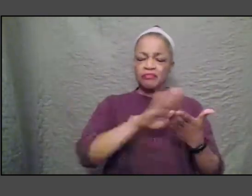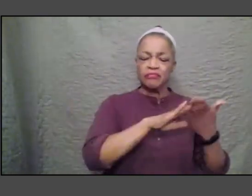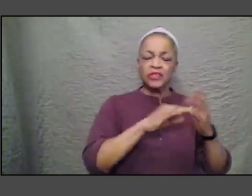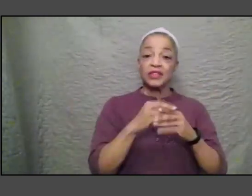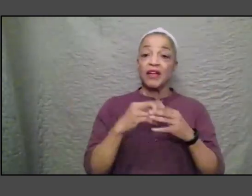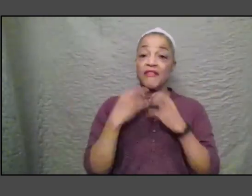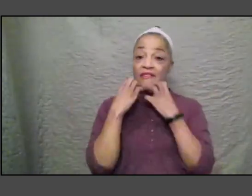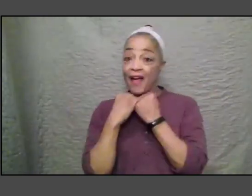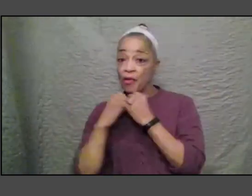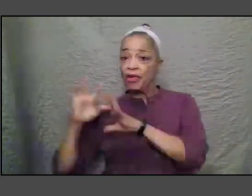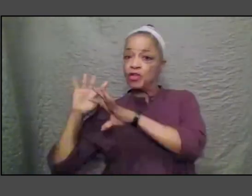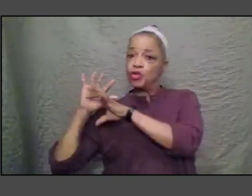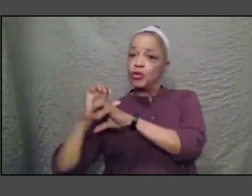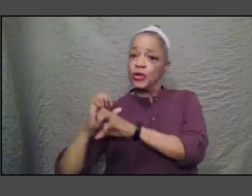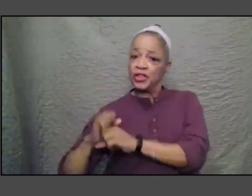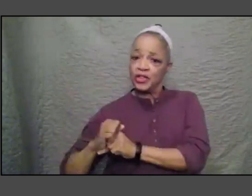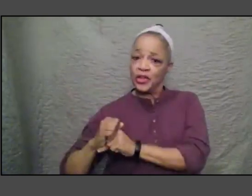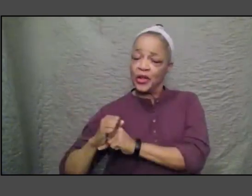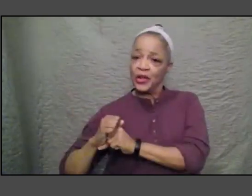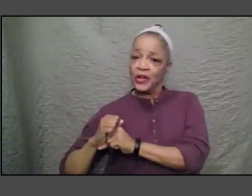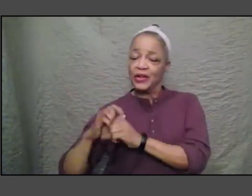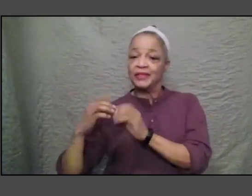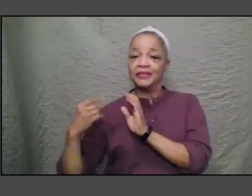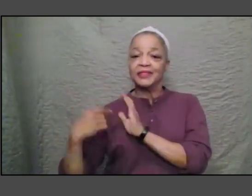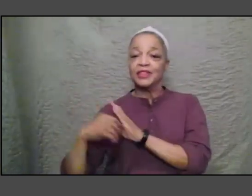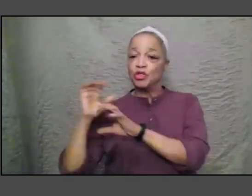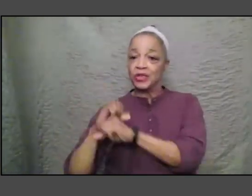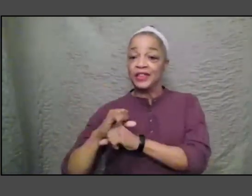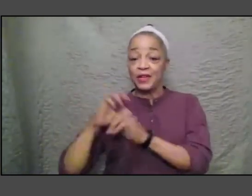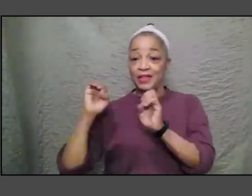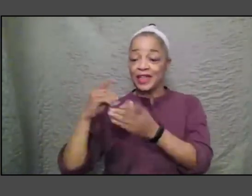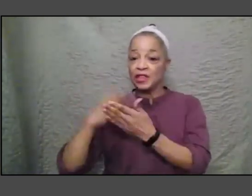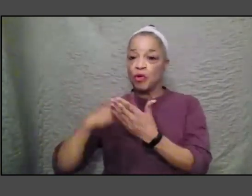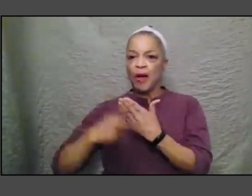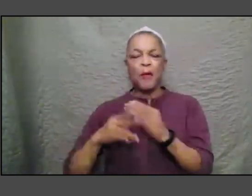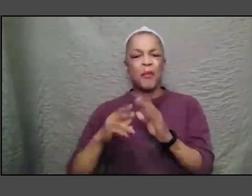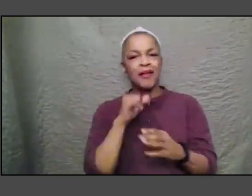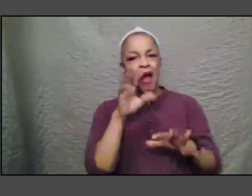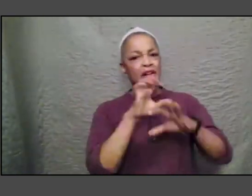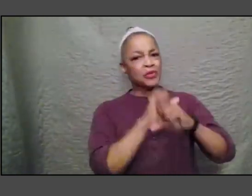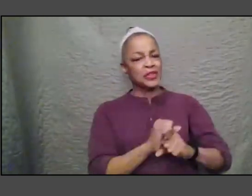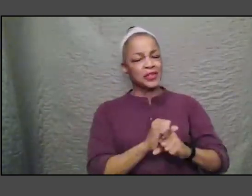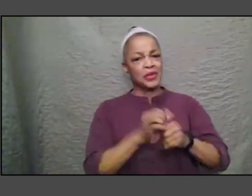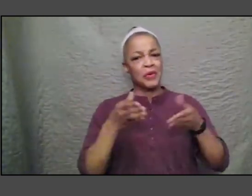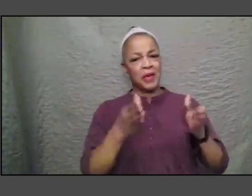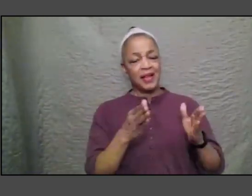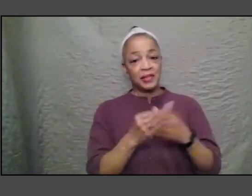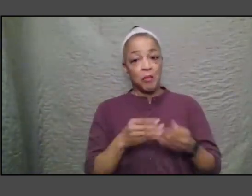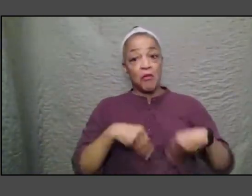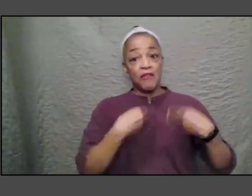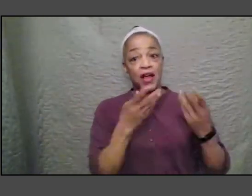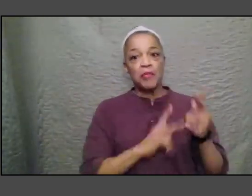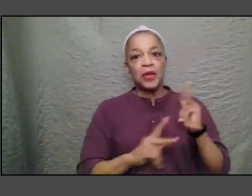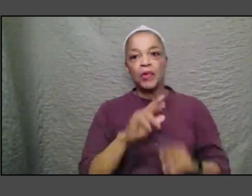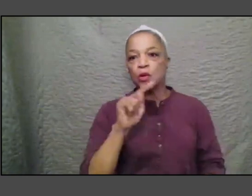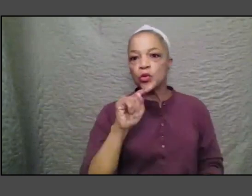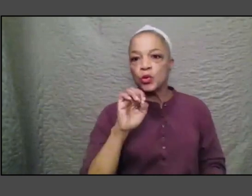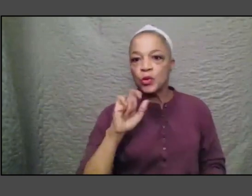exhibitions traditional education programs but in non-traditional ways and providing people tools and providing people um the kind of